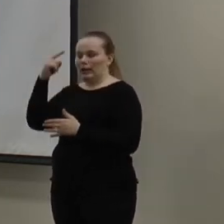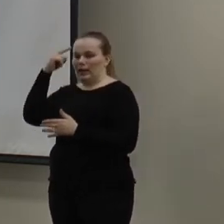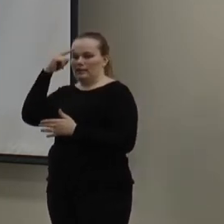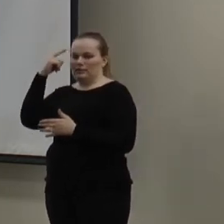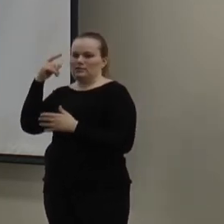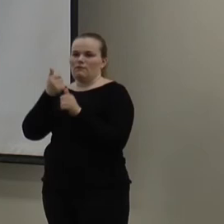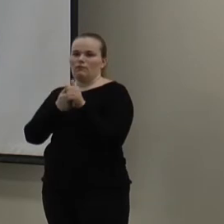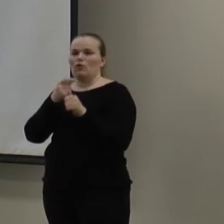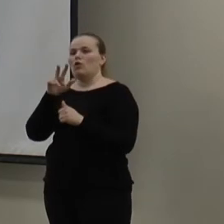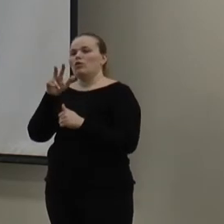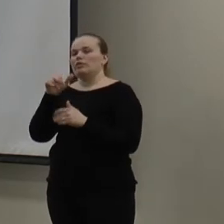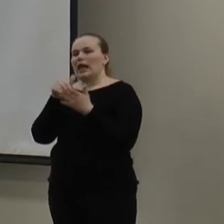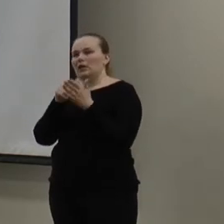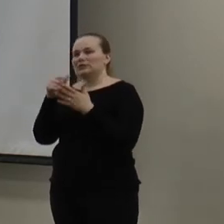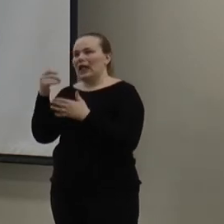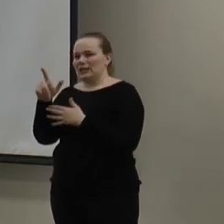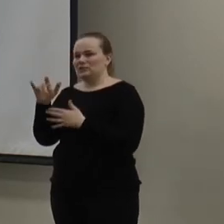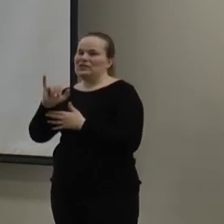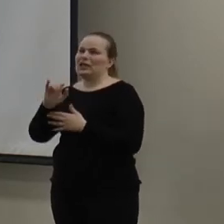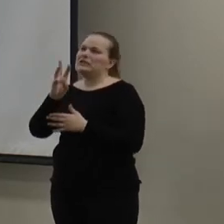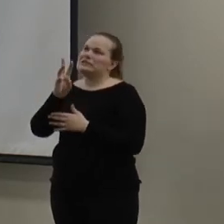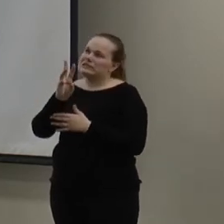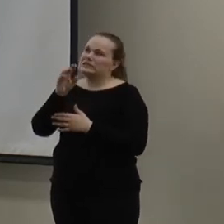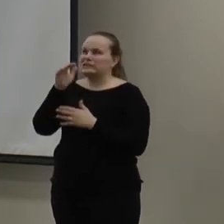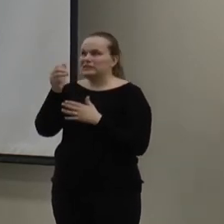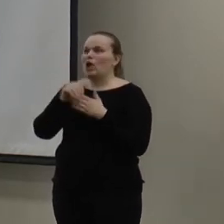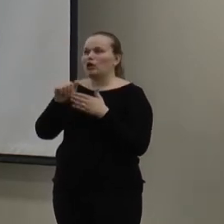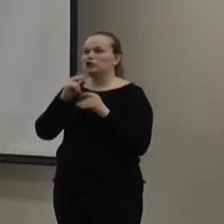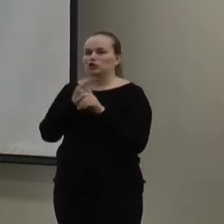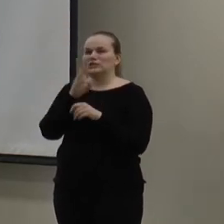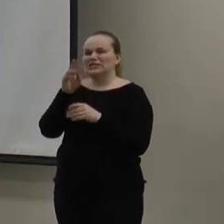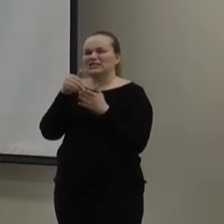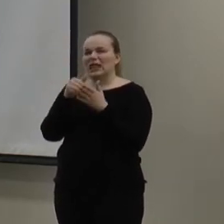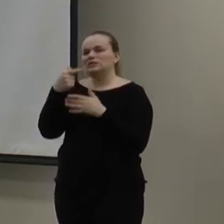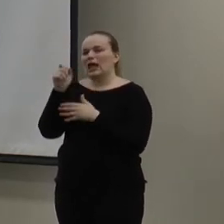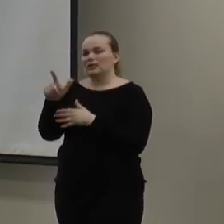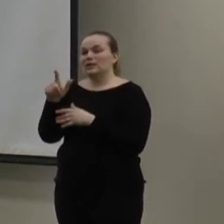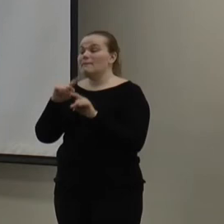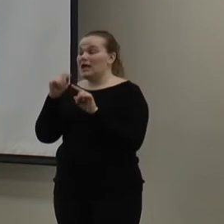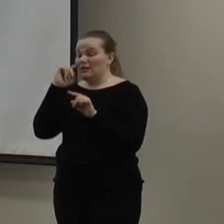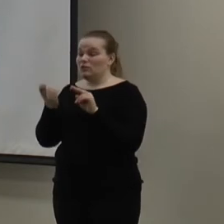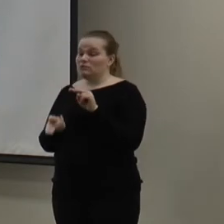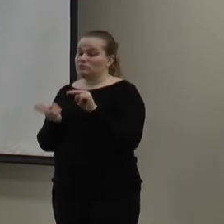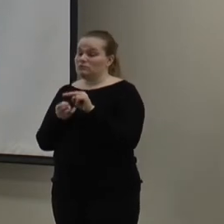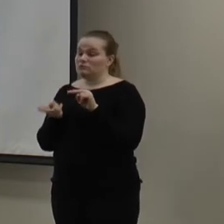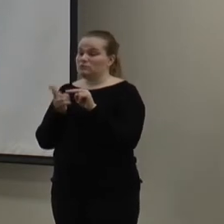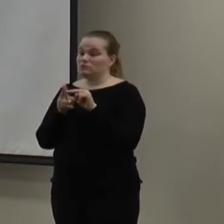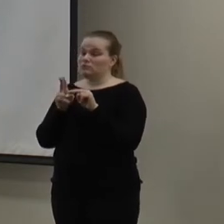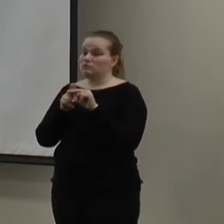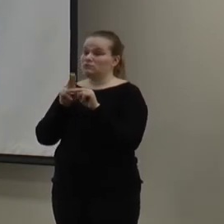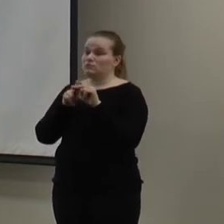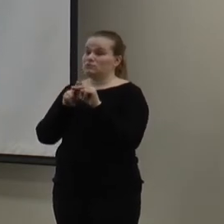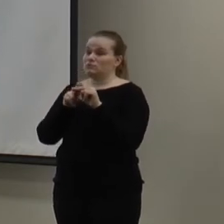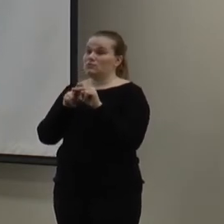gallons. So, basically, it's like $6 to use 6,000 gallons. But, as your consumption goes up, that price per thousand gallons